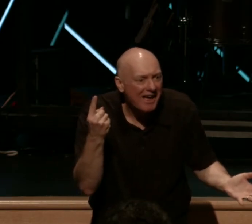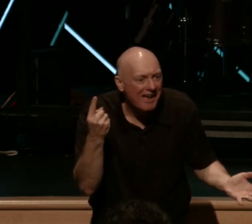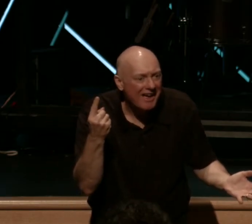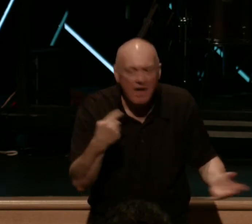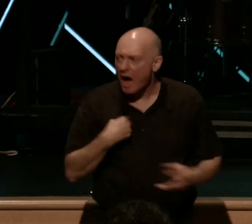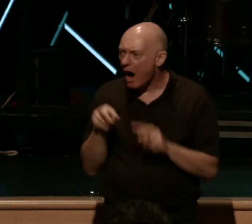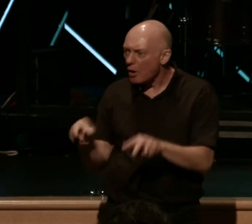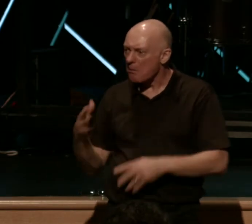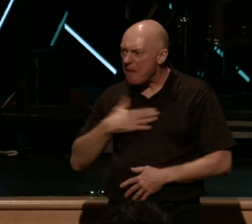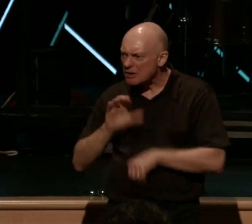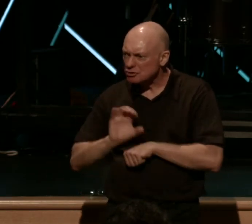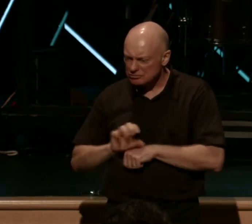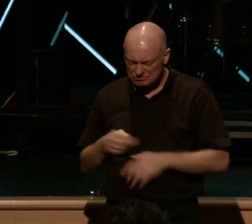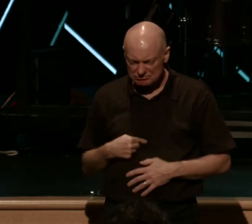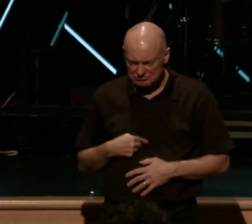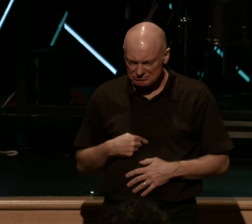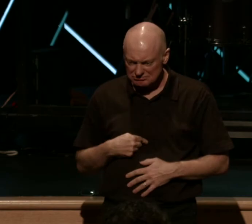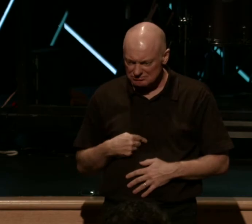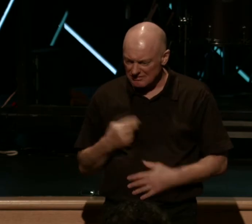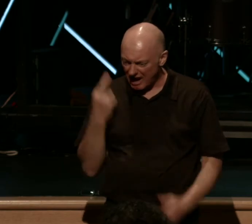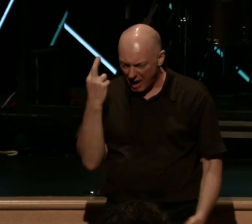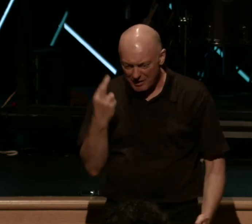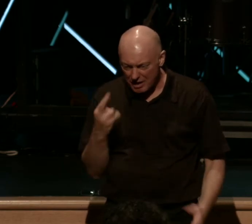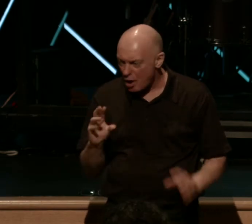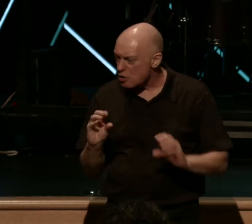church, I realized I had no one that could do that.